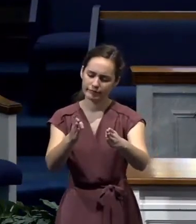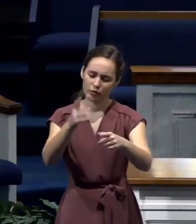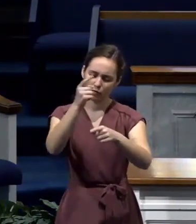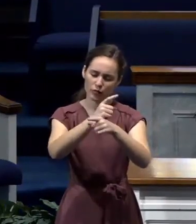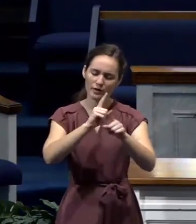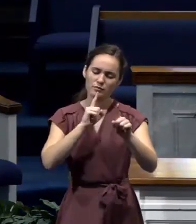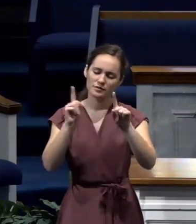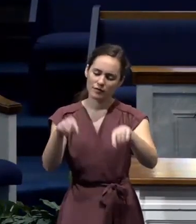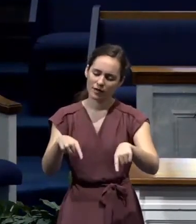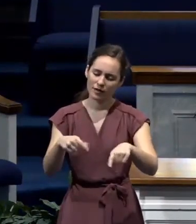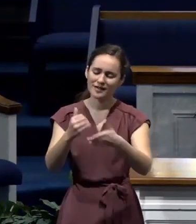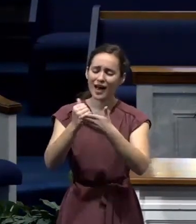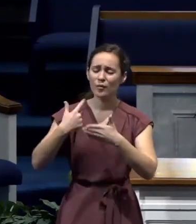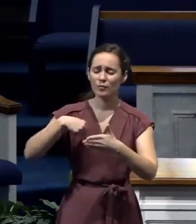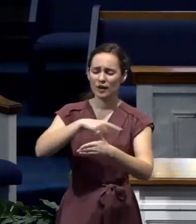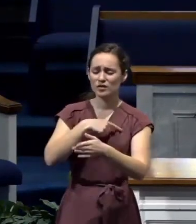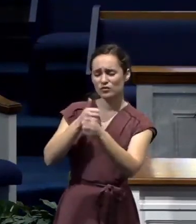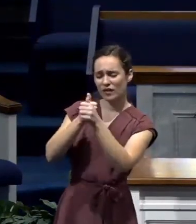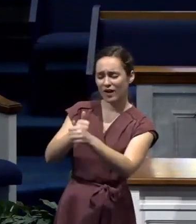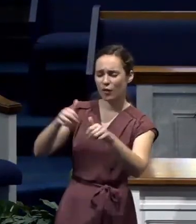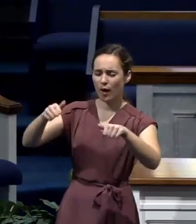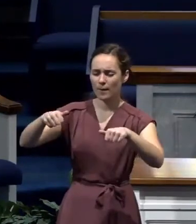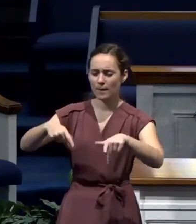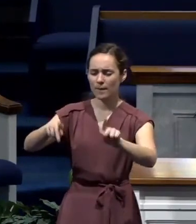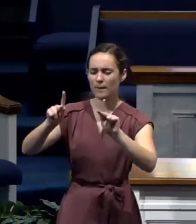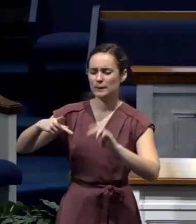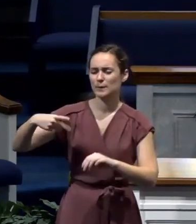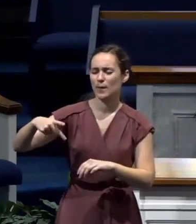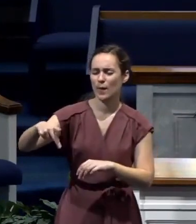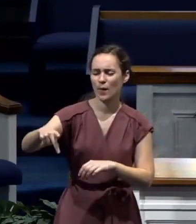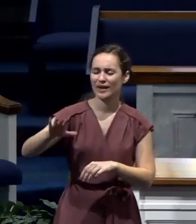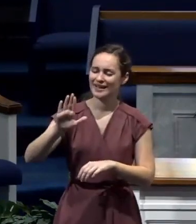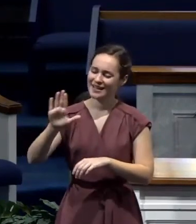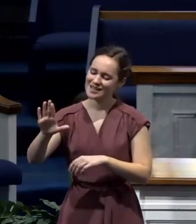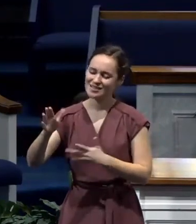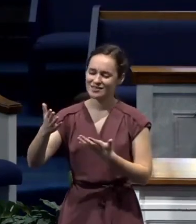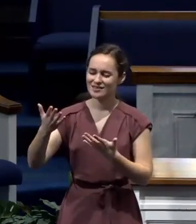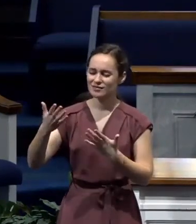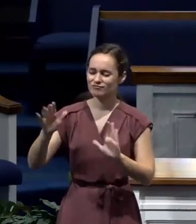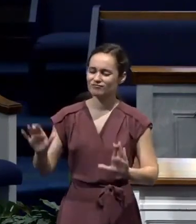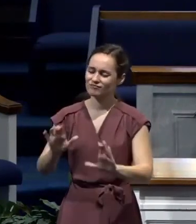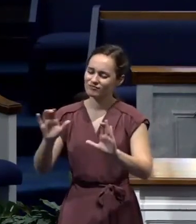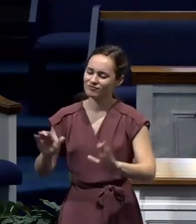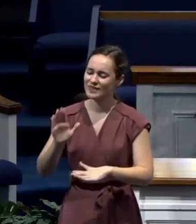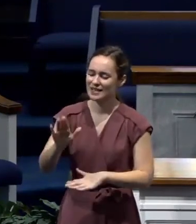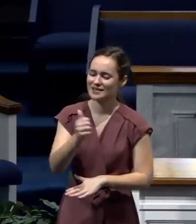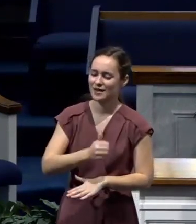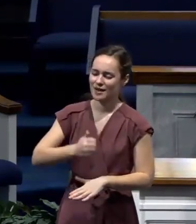follow in the footsteps of the apostle Paul and to have joy. Even in this quarantine.